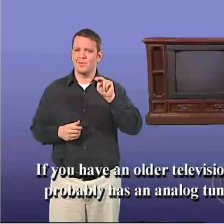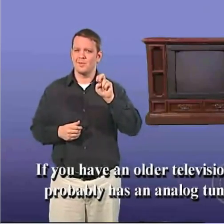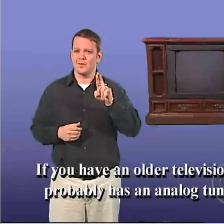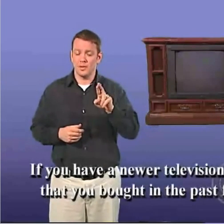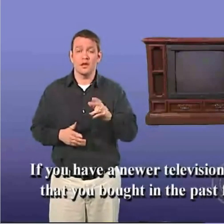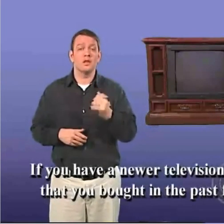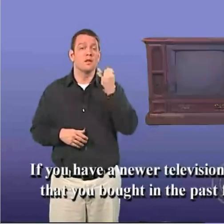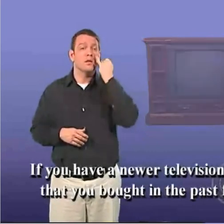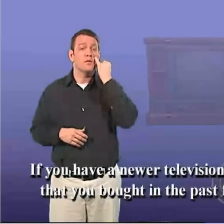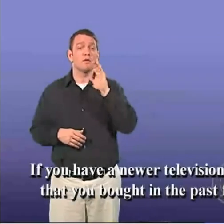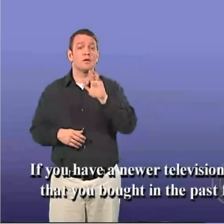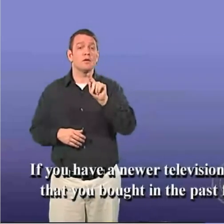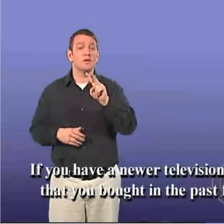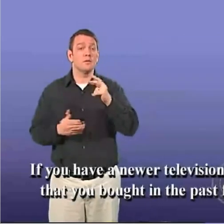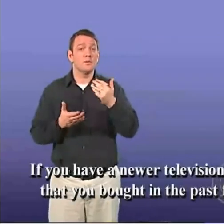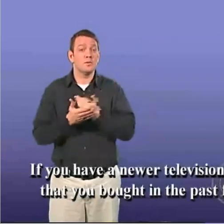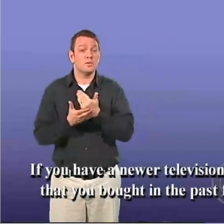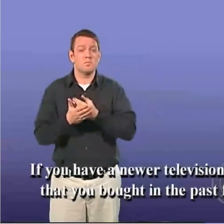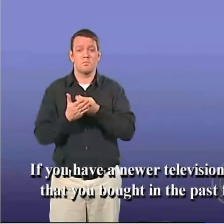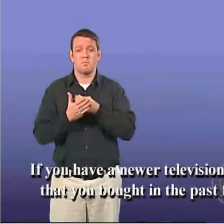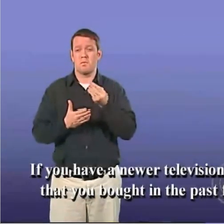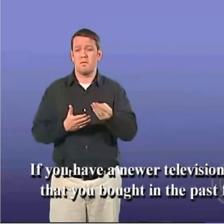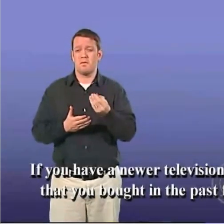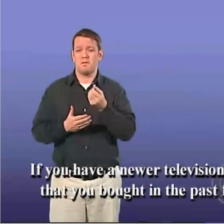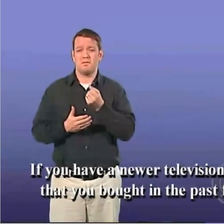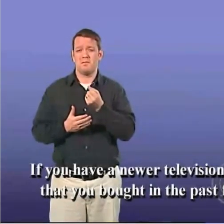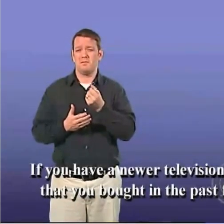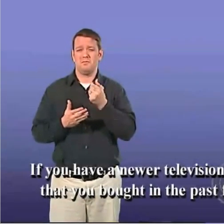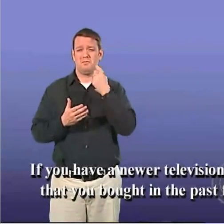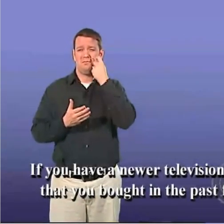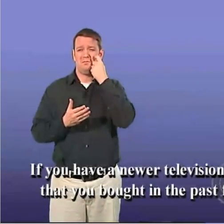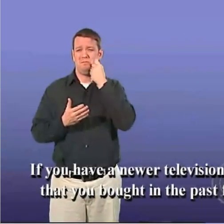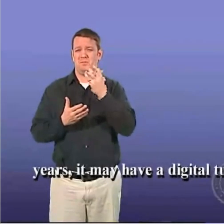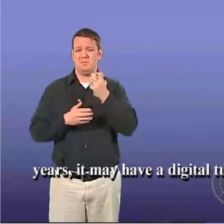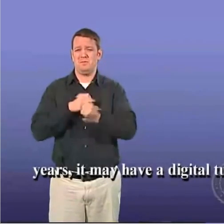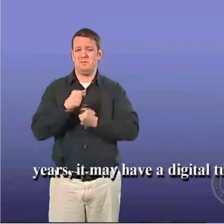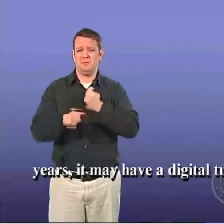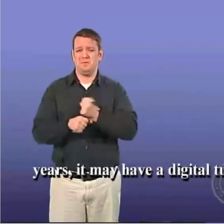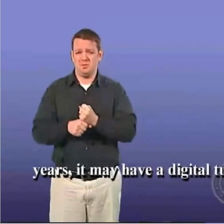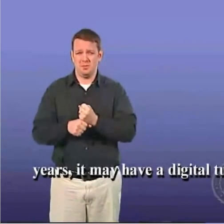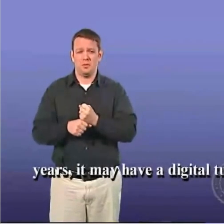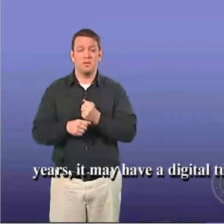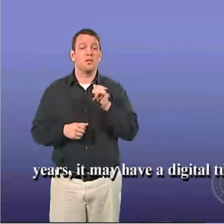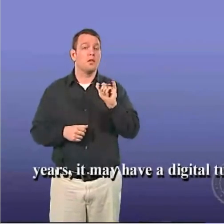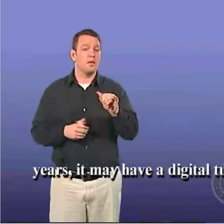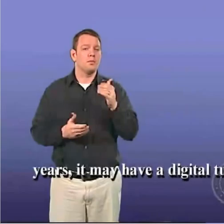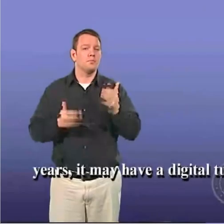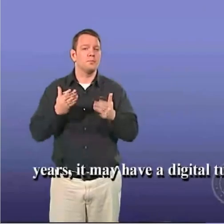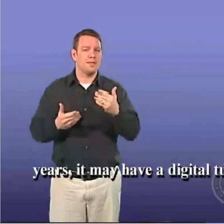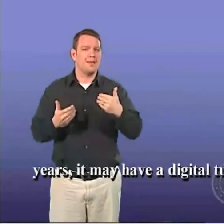If you have a newer television, one that you bought in the past few years, it may have a digital tuner.